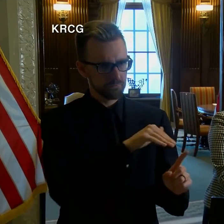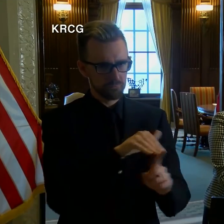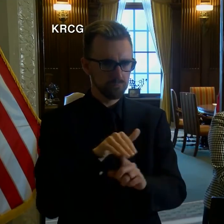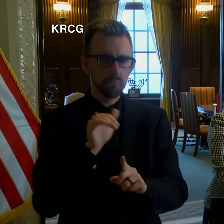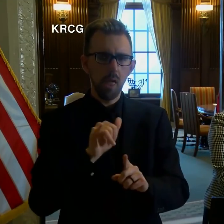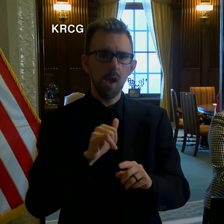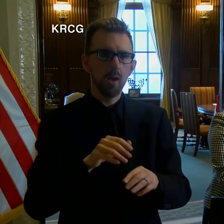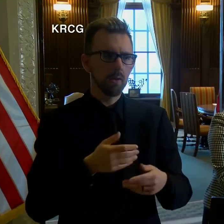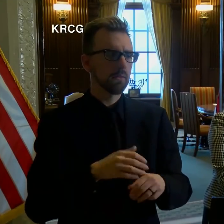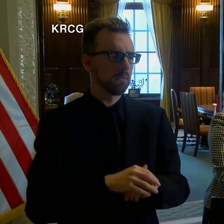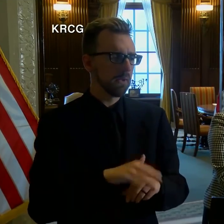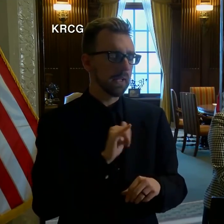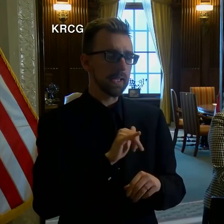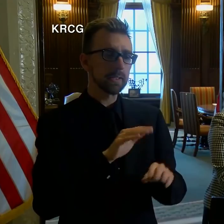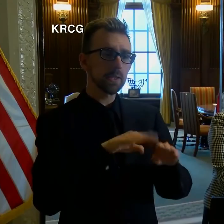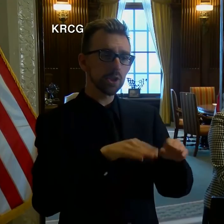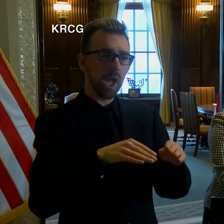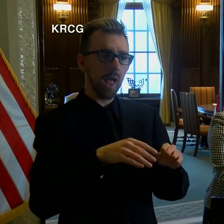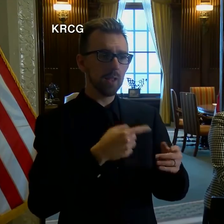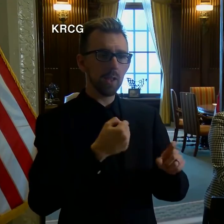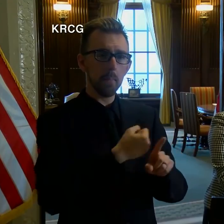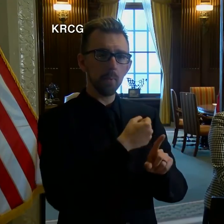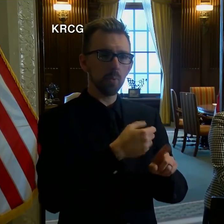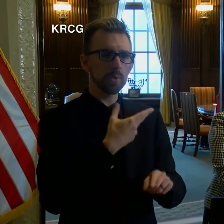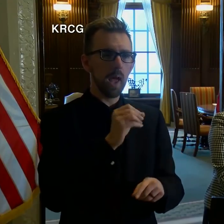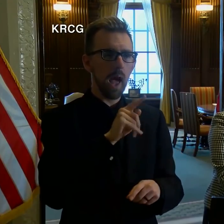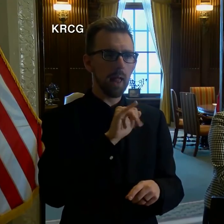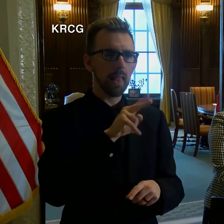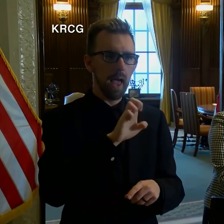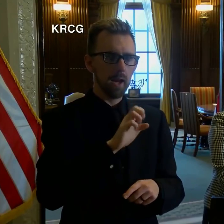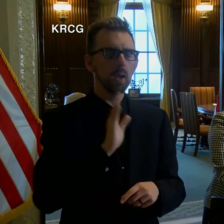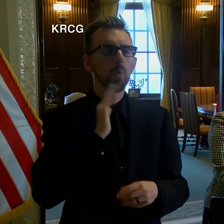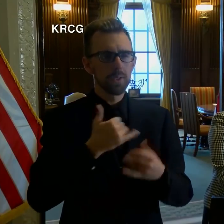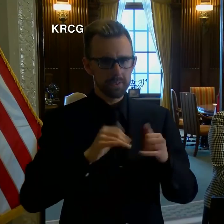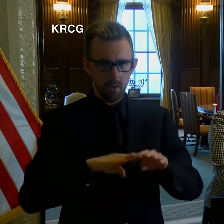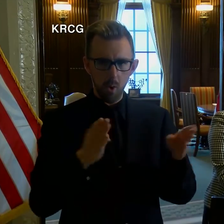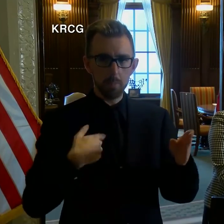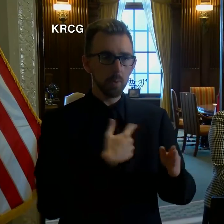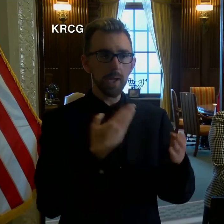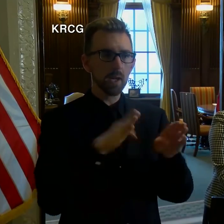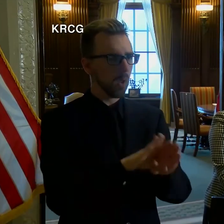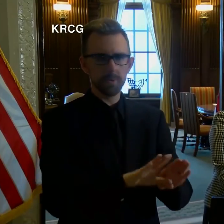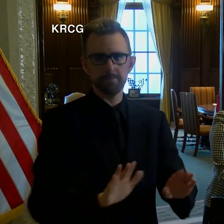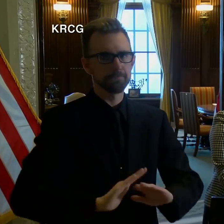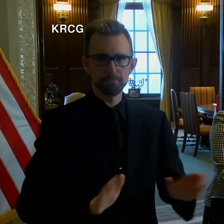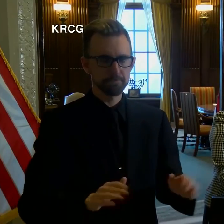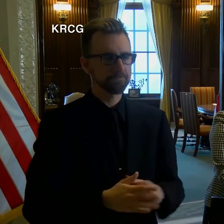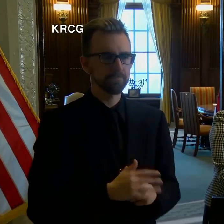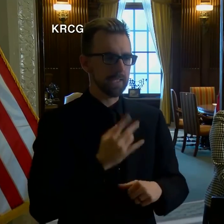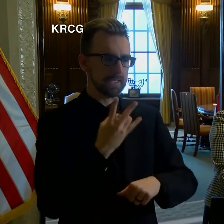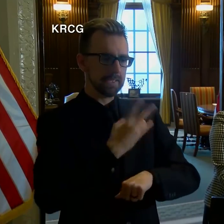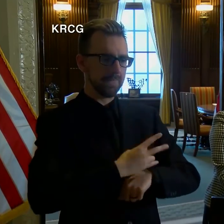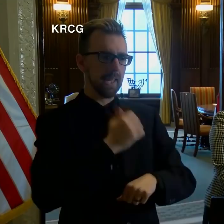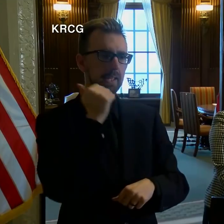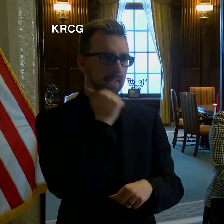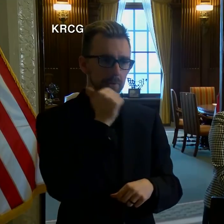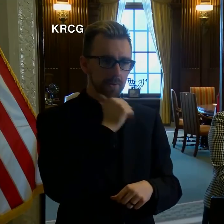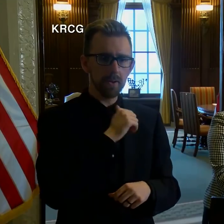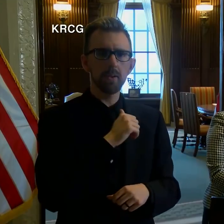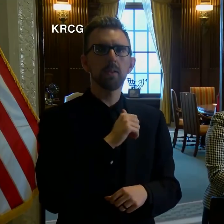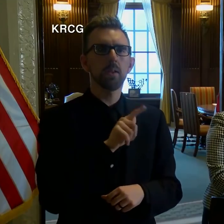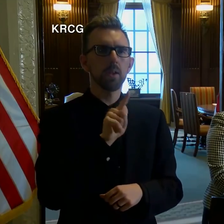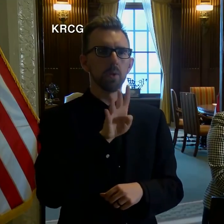child abuse and neglect hotline remains open. We will not close. We operate at seven day a week, 24